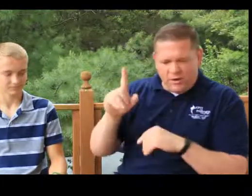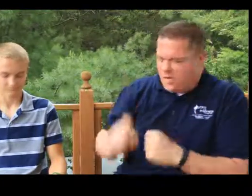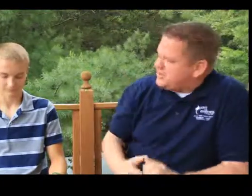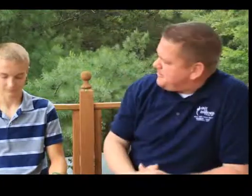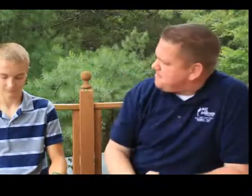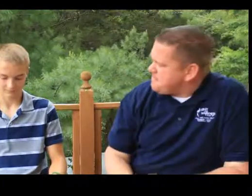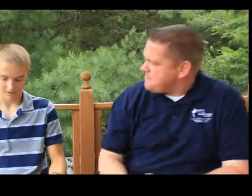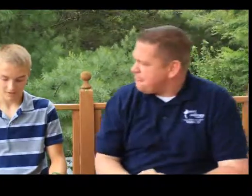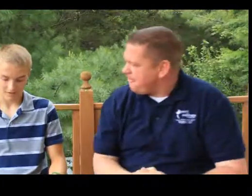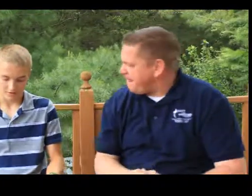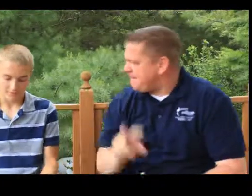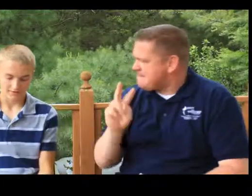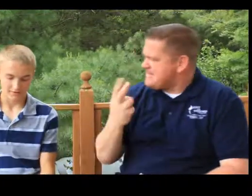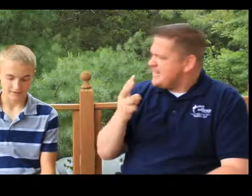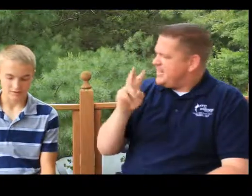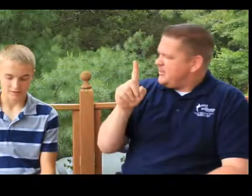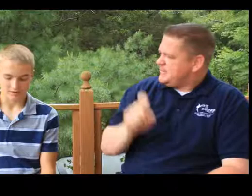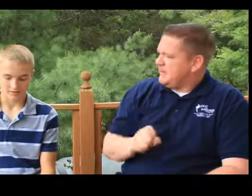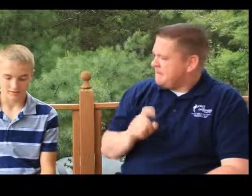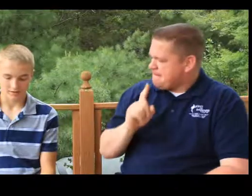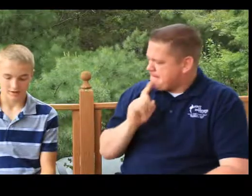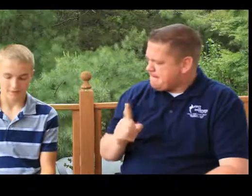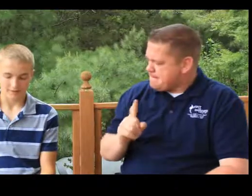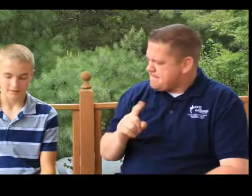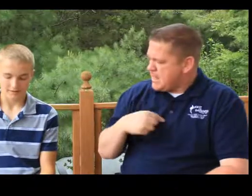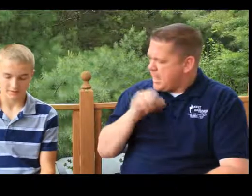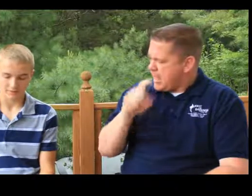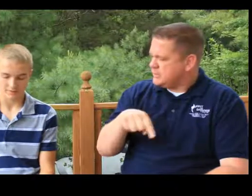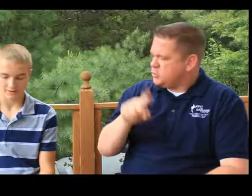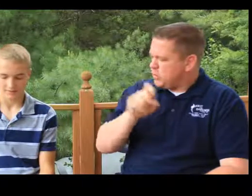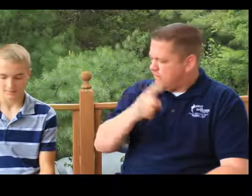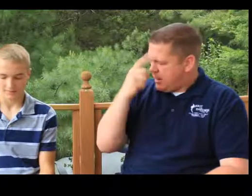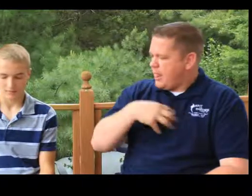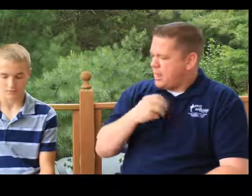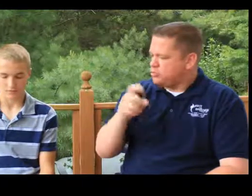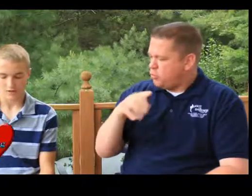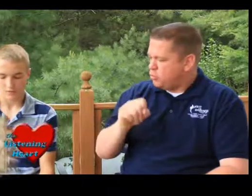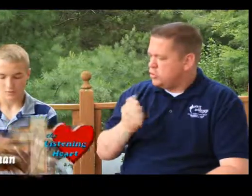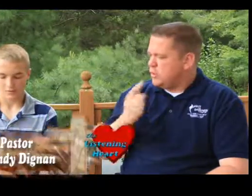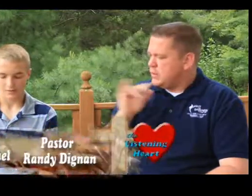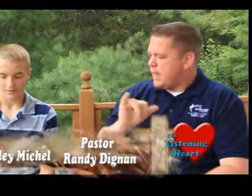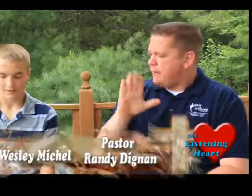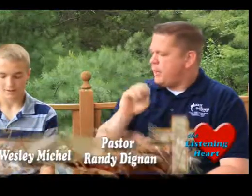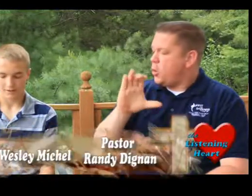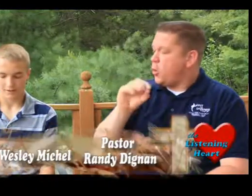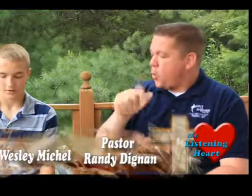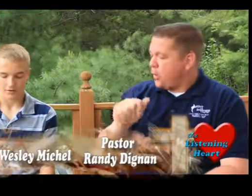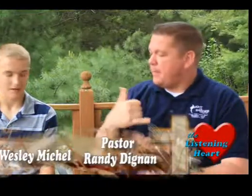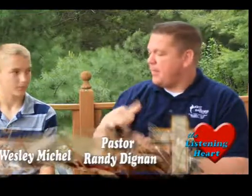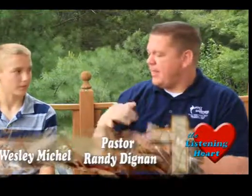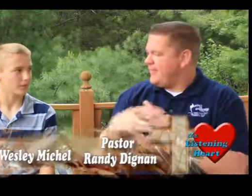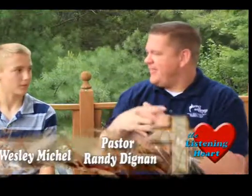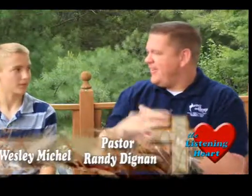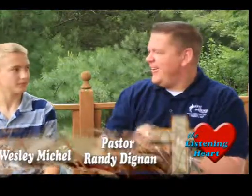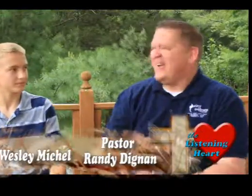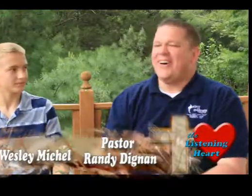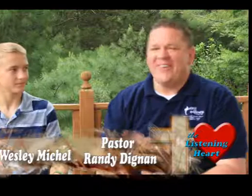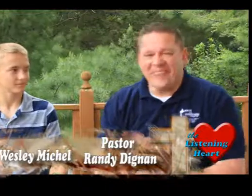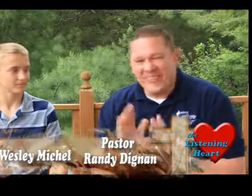question. Okay, my second question is, I'm asking this question because I like sports. What was it like being a CODA and playing football? Oh, wonderful.